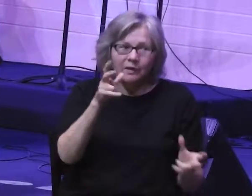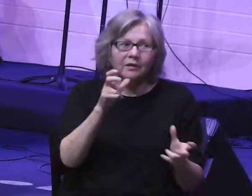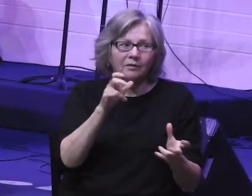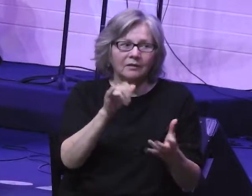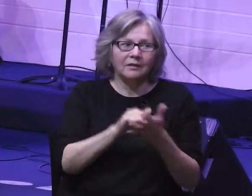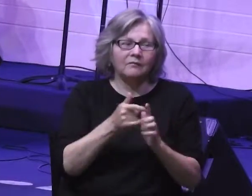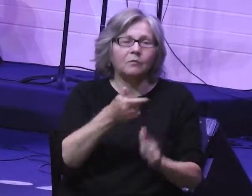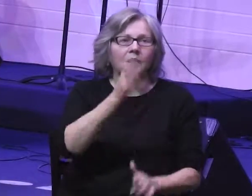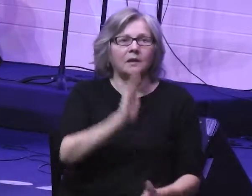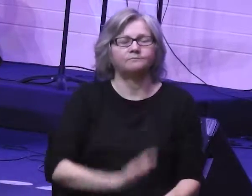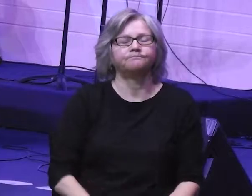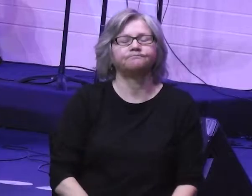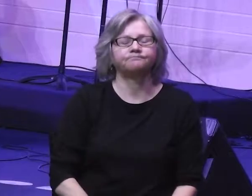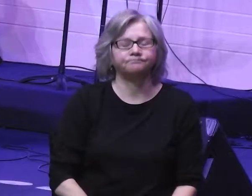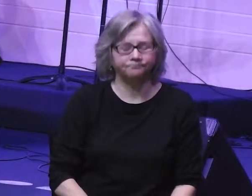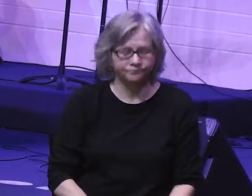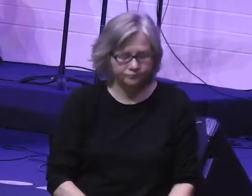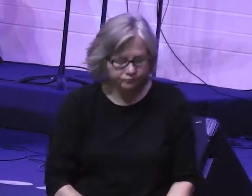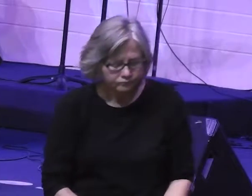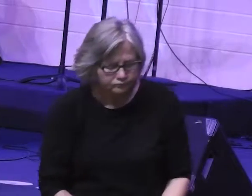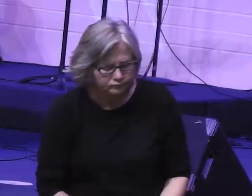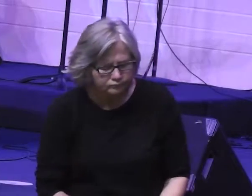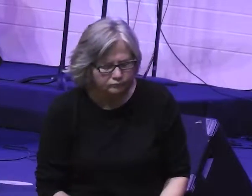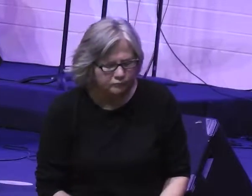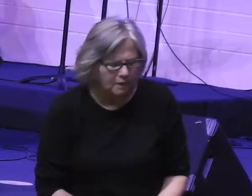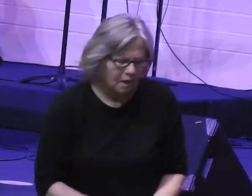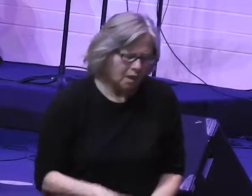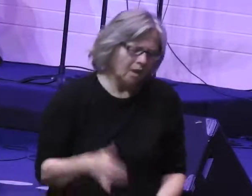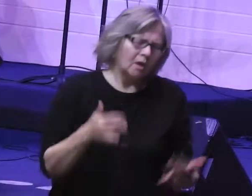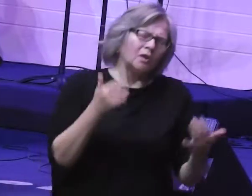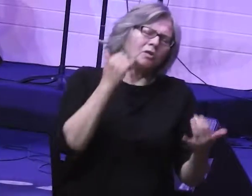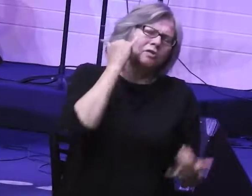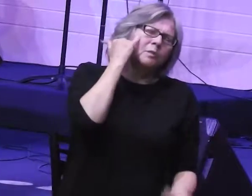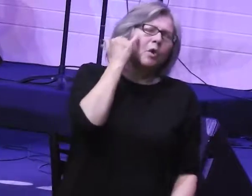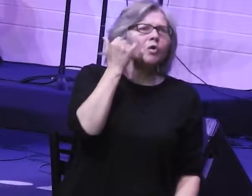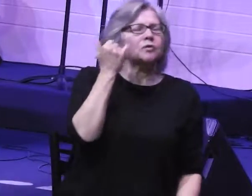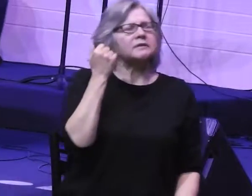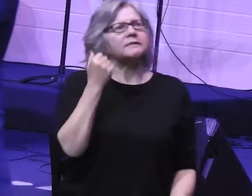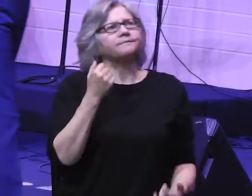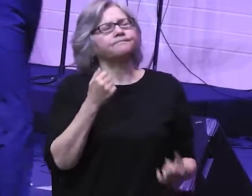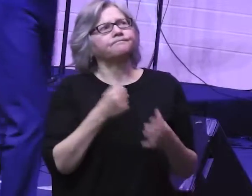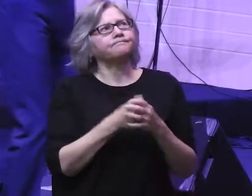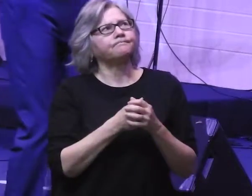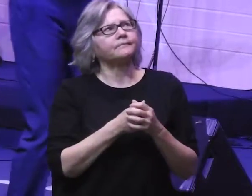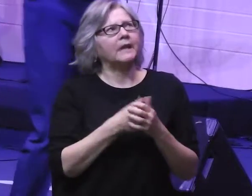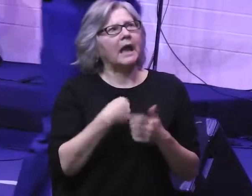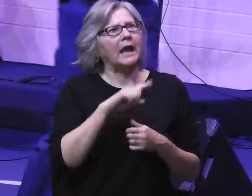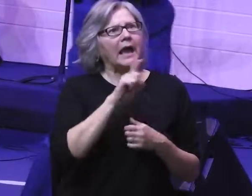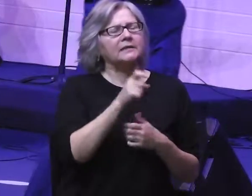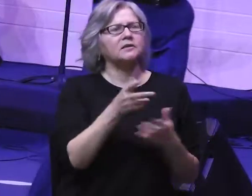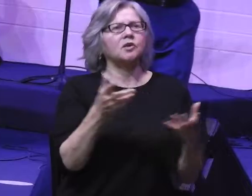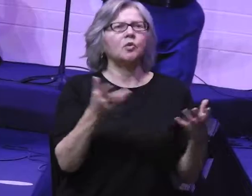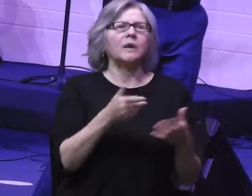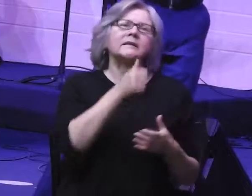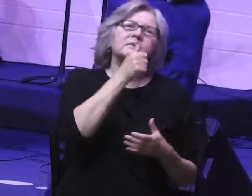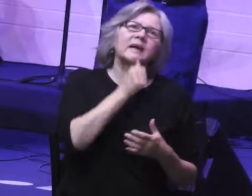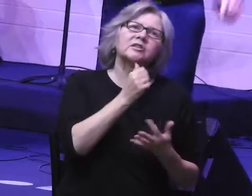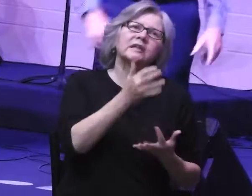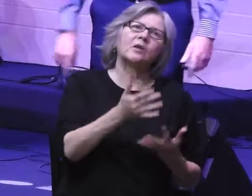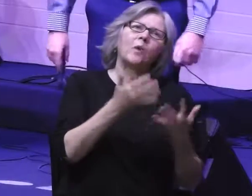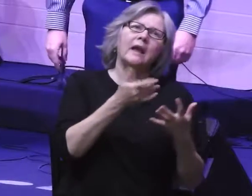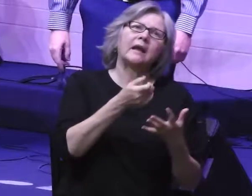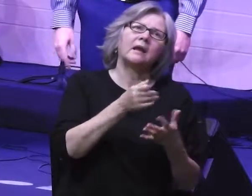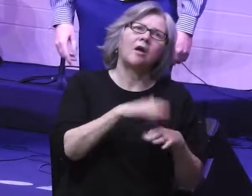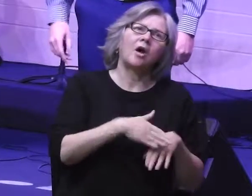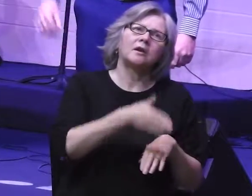Now, what if we were to turn the question around? What if we were to ask it this way? What does patiently waiting on God